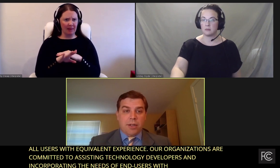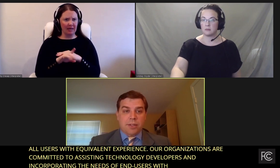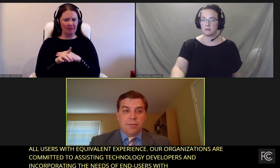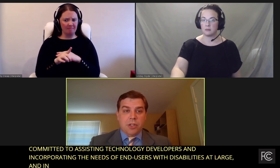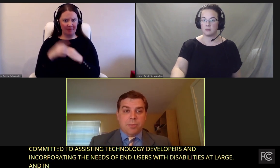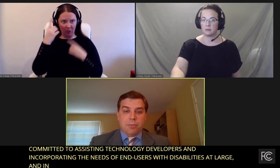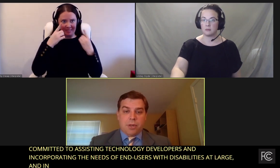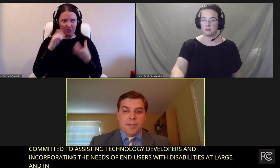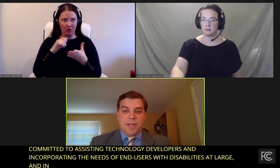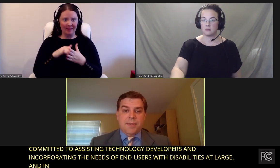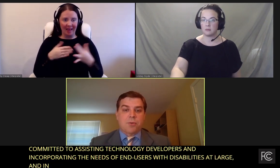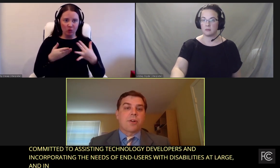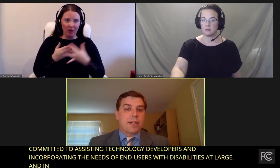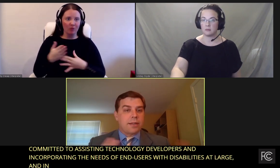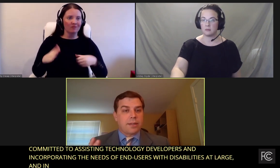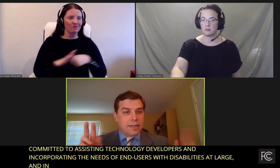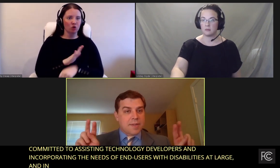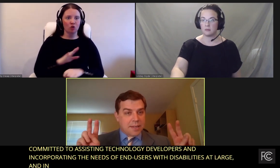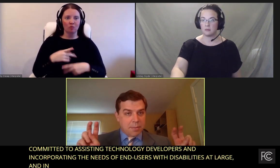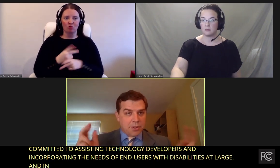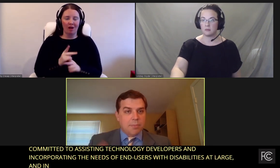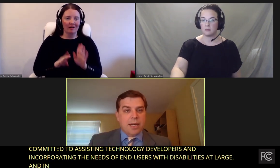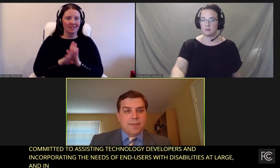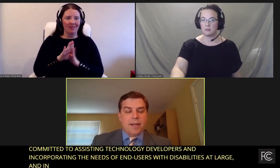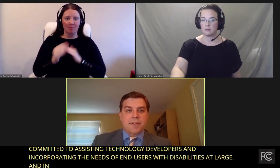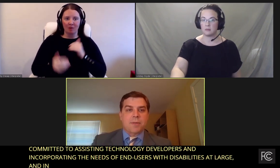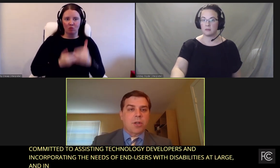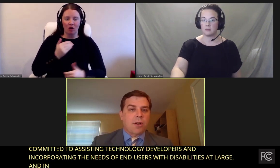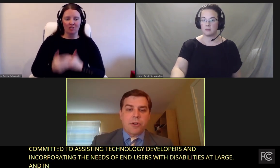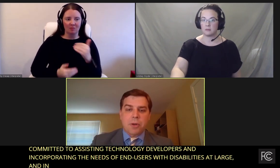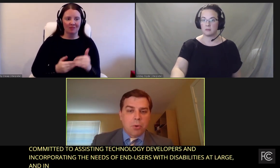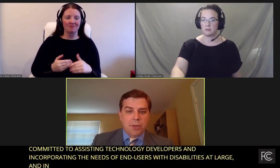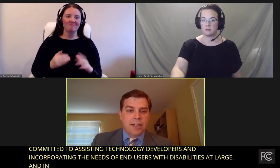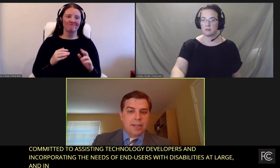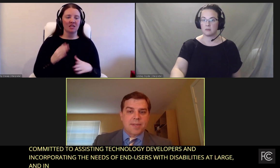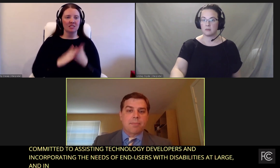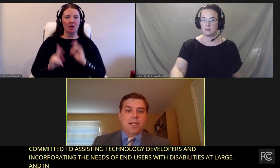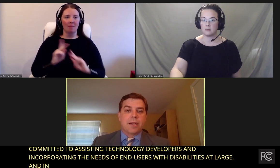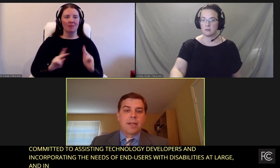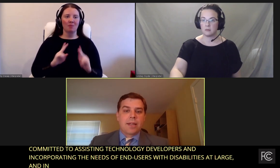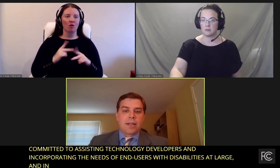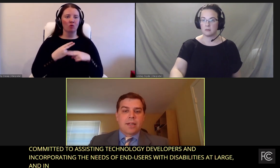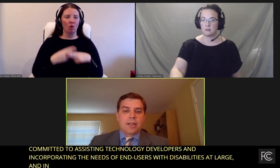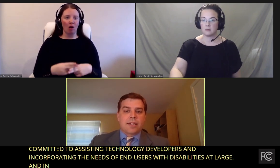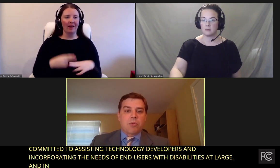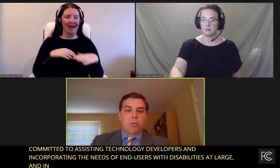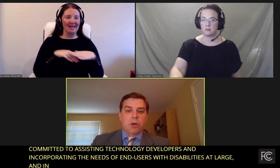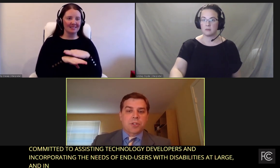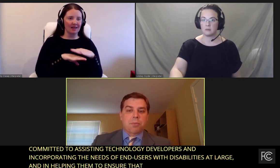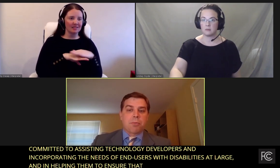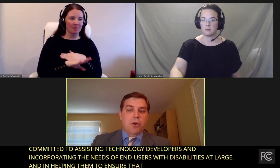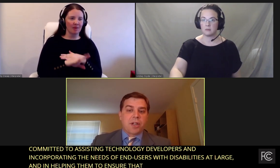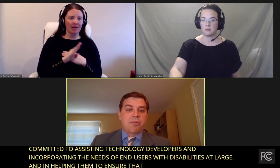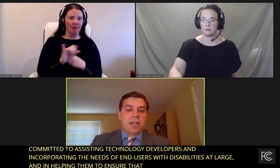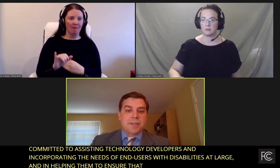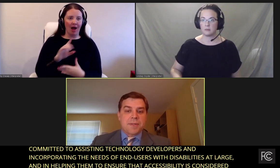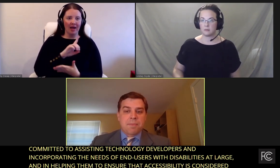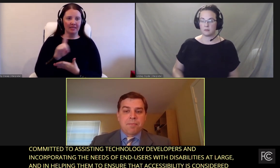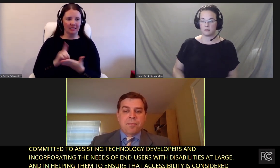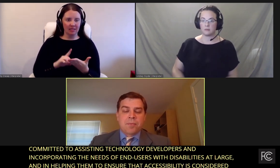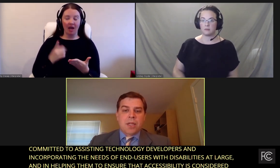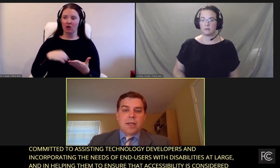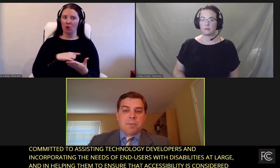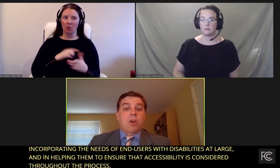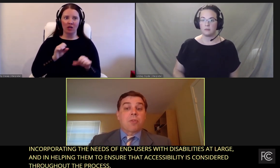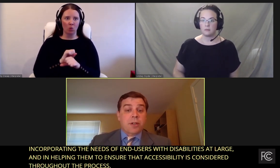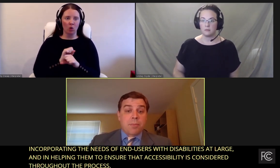the product development process or accessibility by design is some call it very important concept. That that that that work to promote and advance